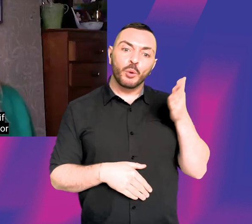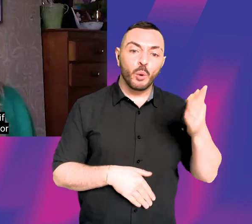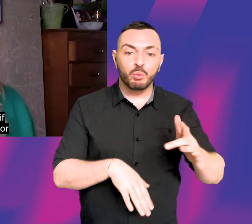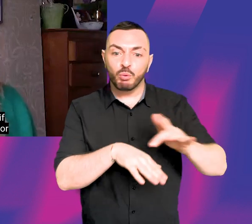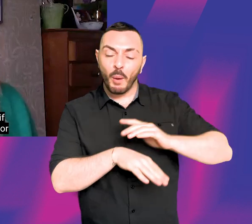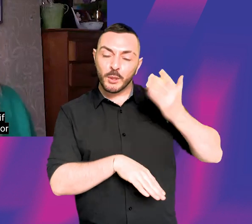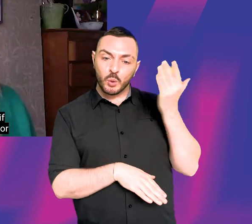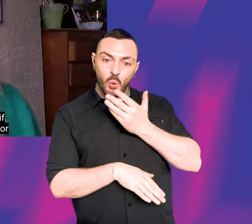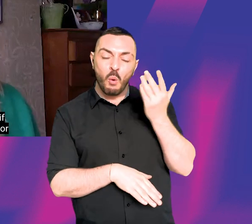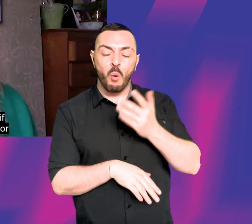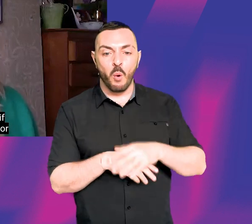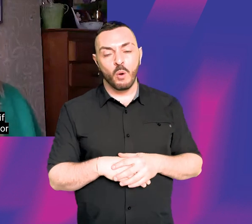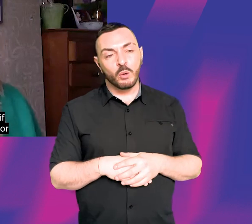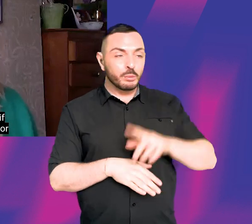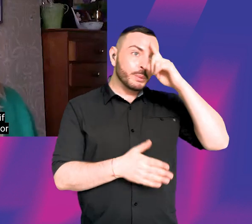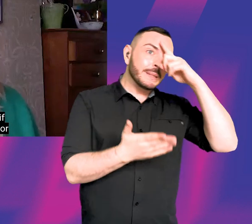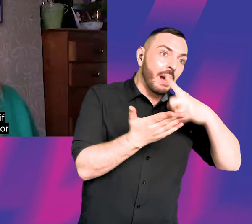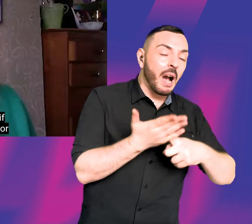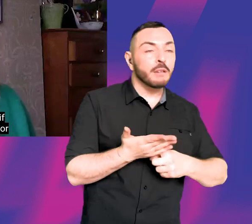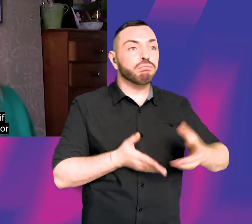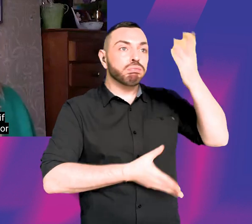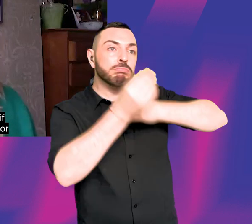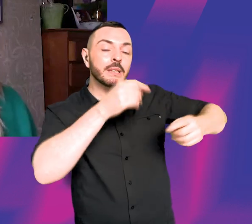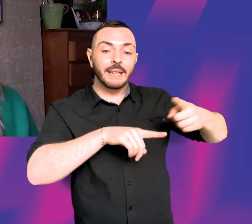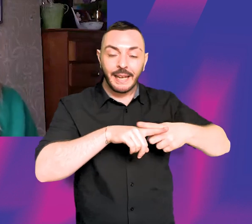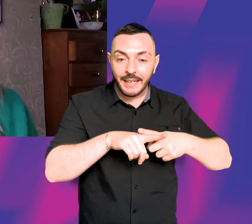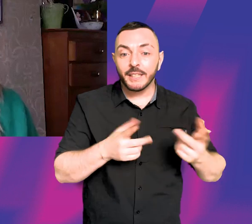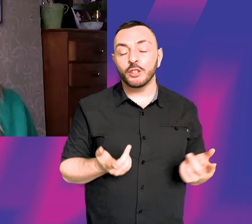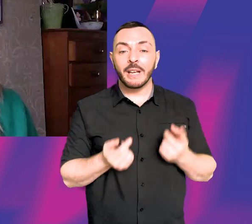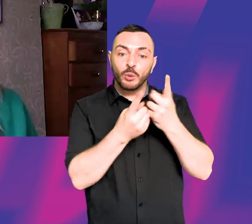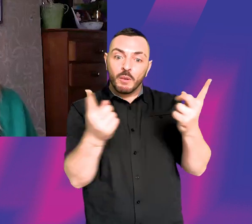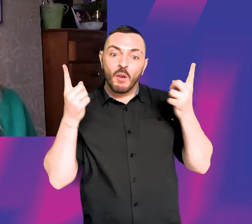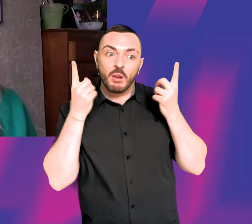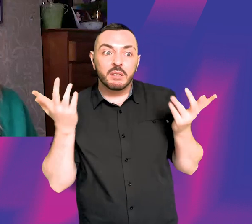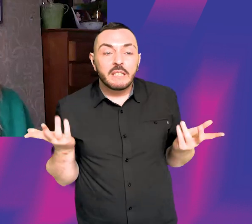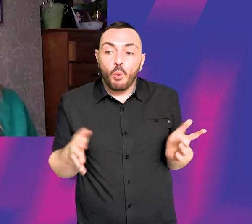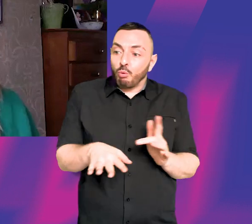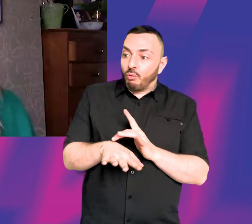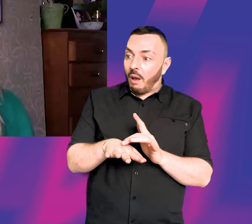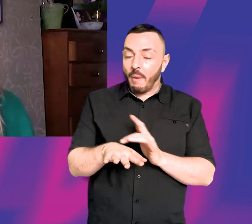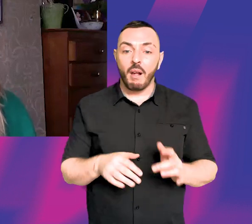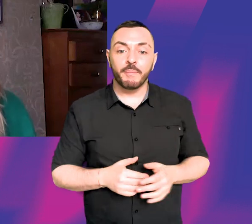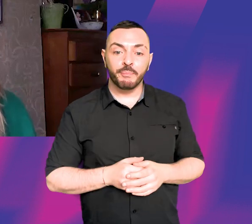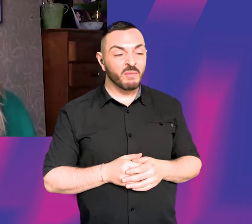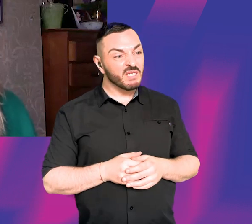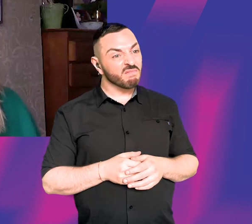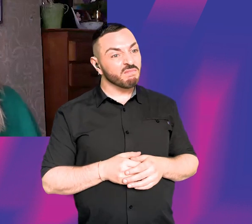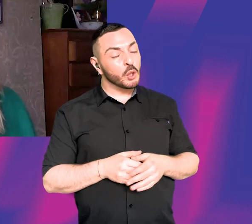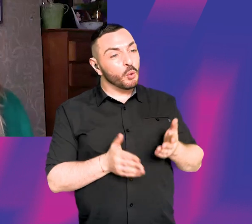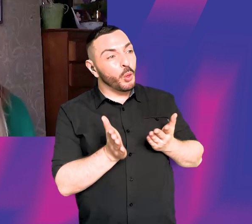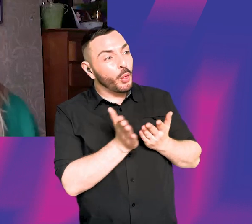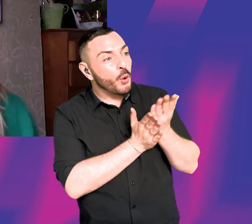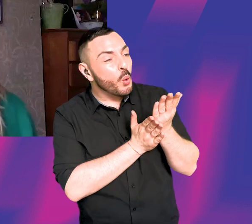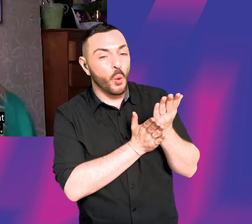if you, you know, decide to read English or drama or at uni, then I think you go through a process of, you know,